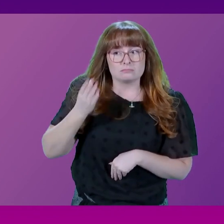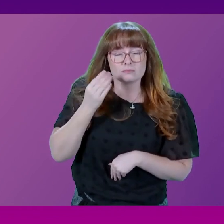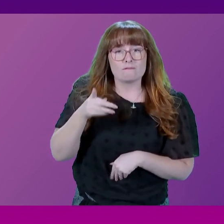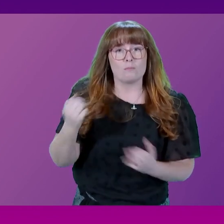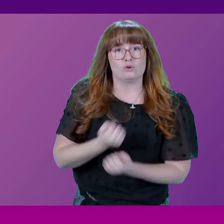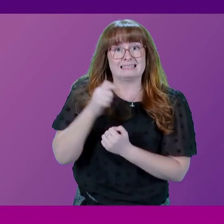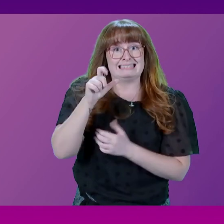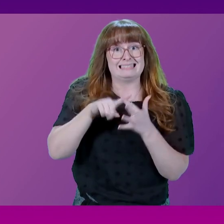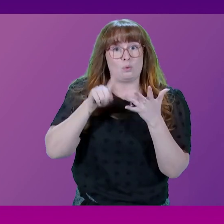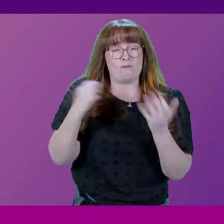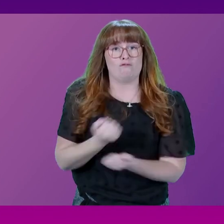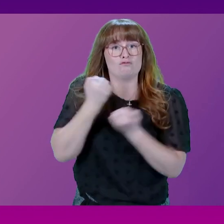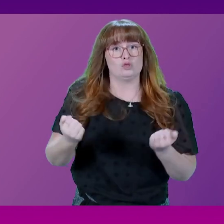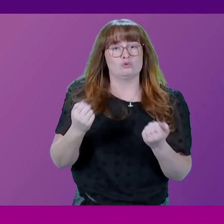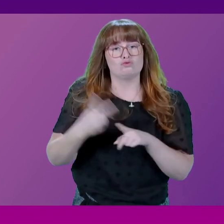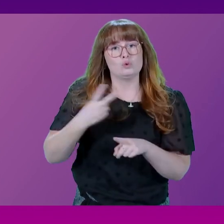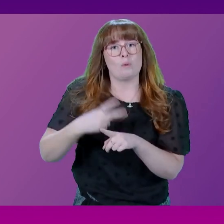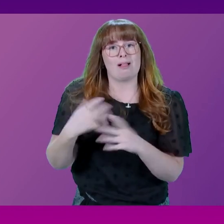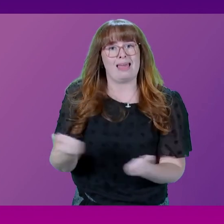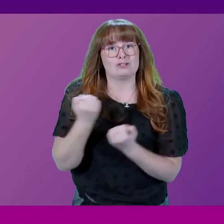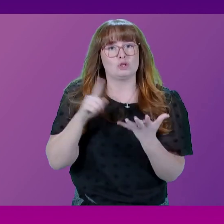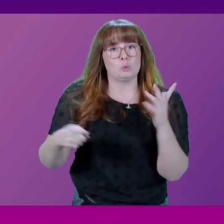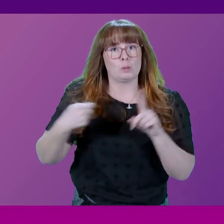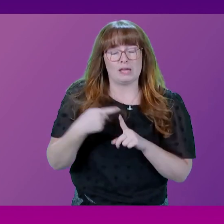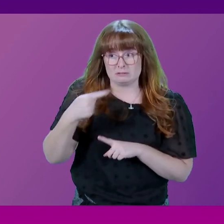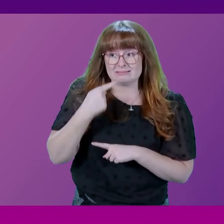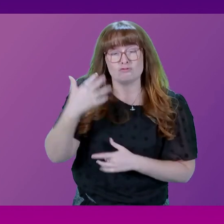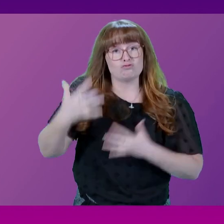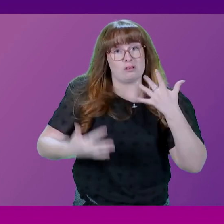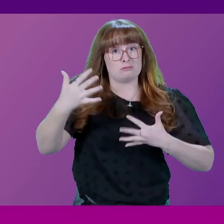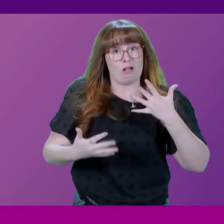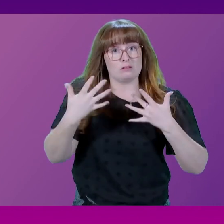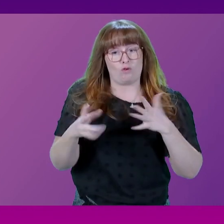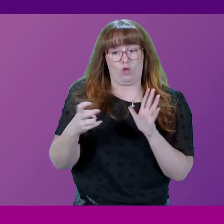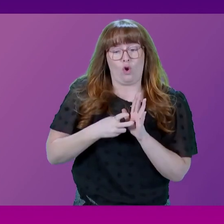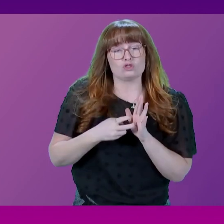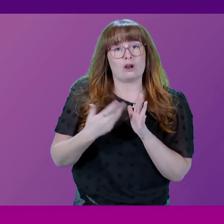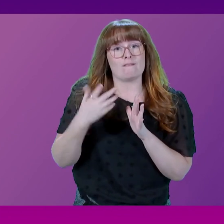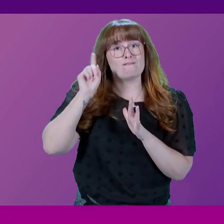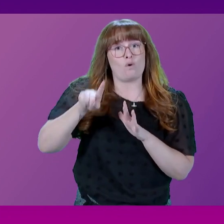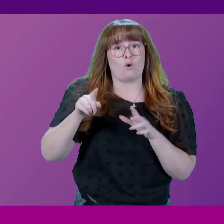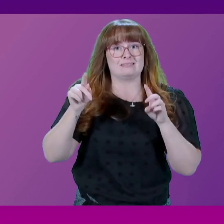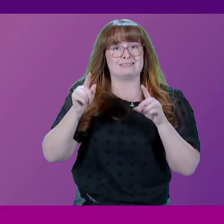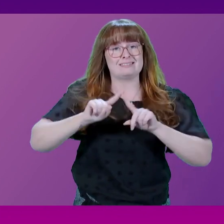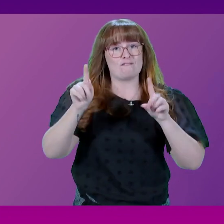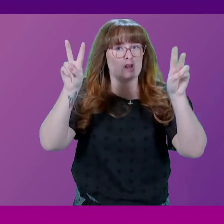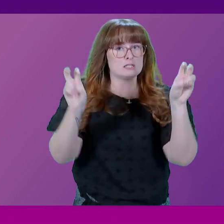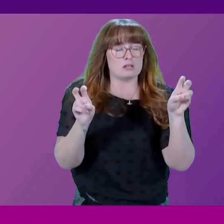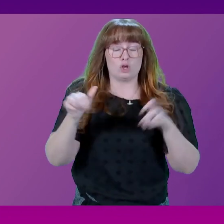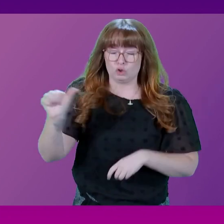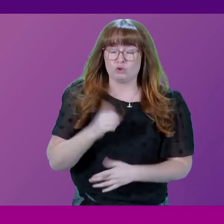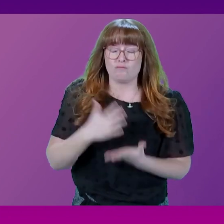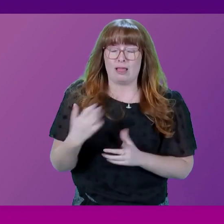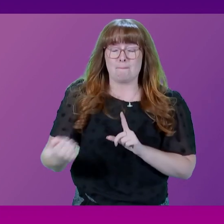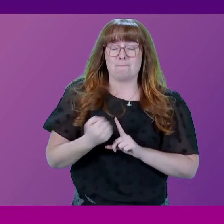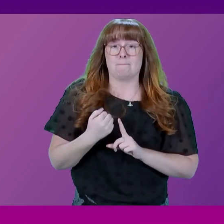the CEO of Renewable UK, who says, these results, the Contract for Difference auction round, should set alarm bells